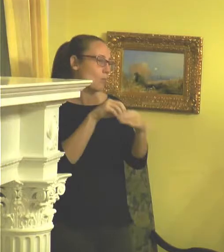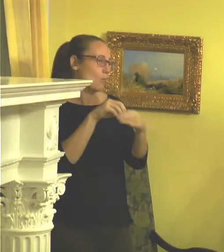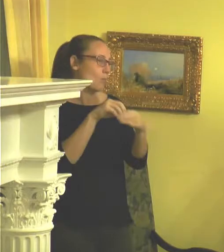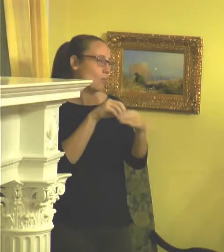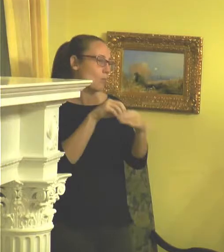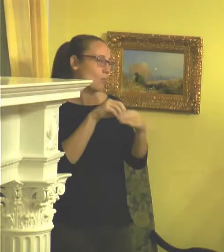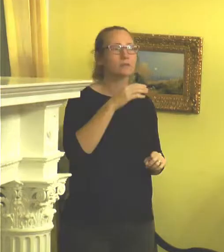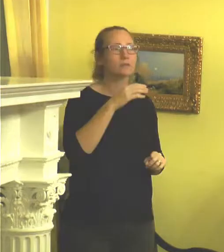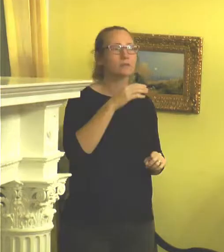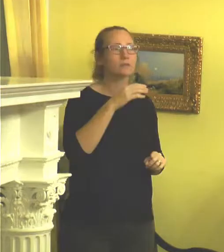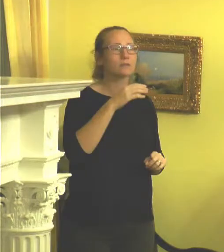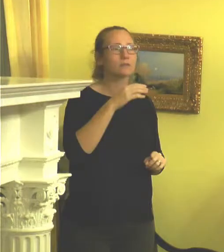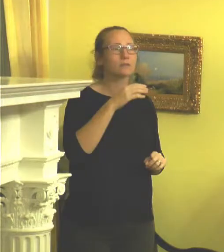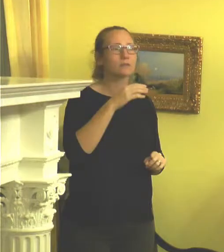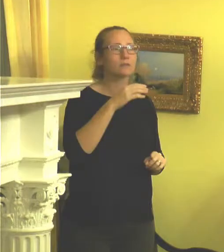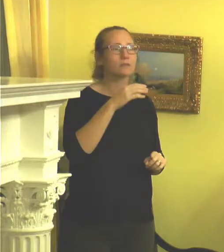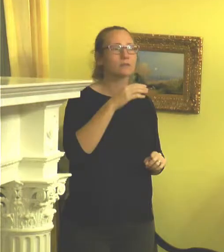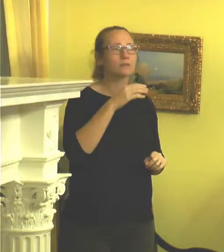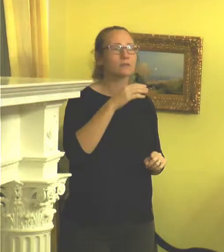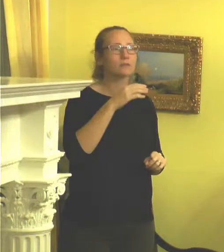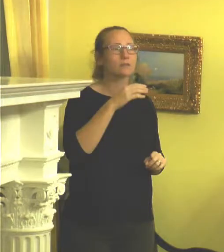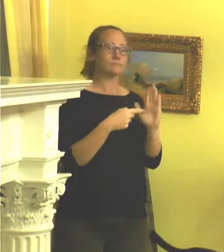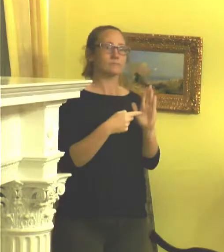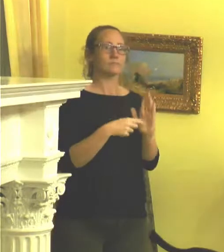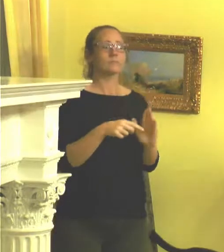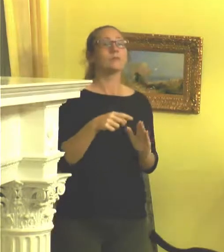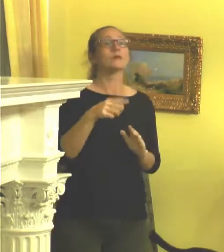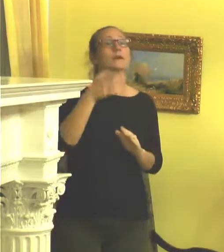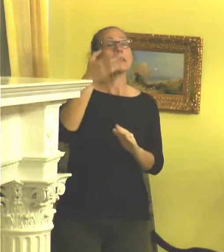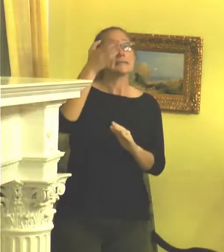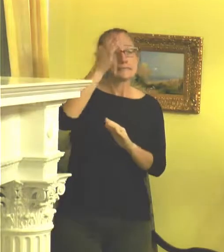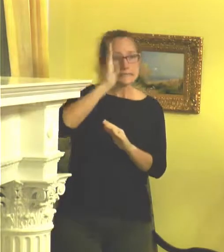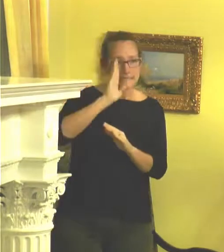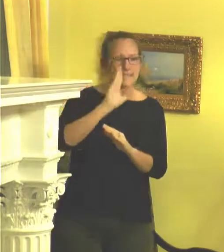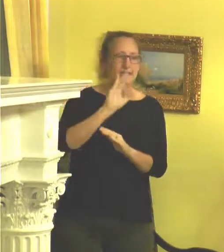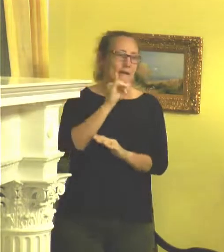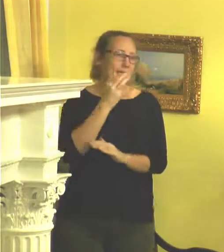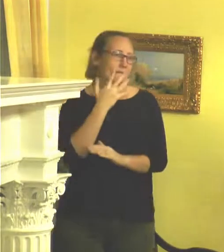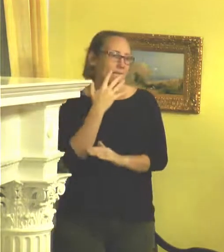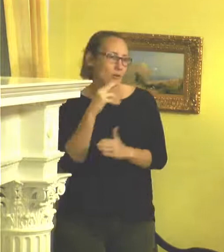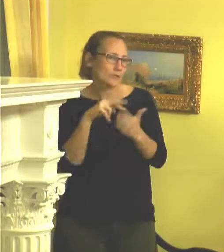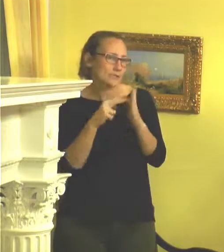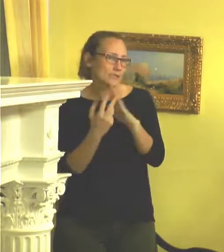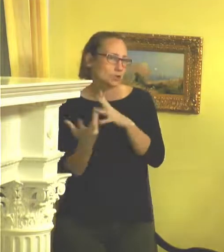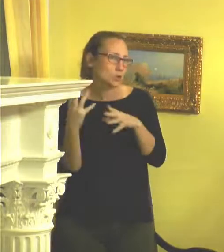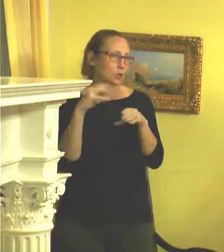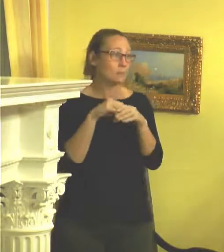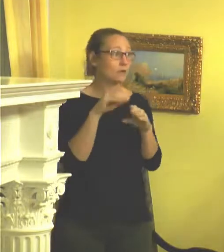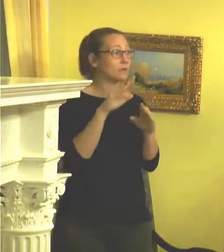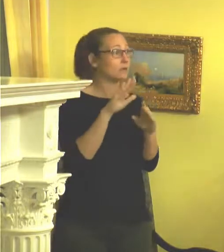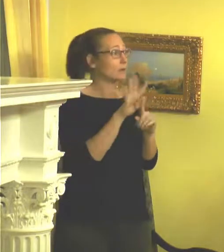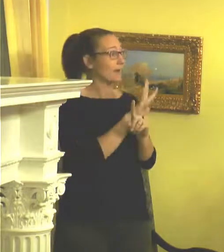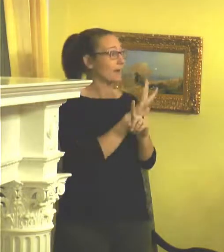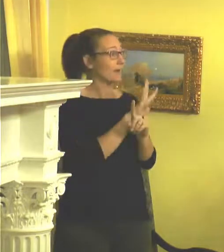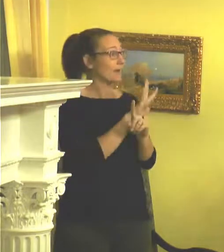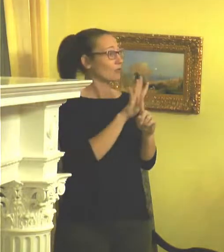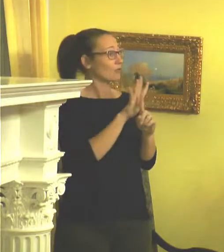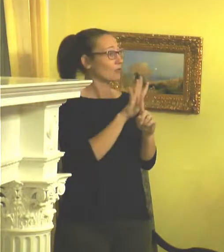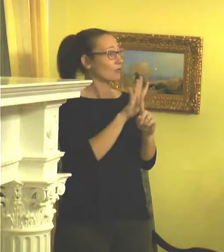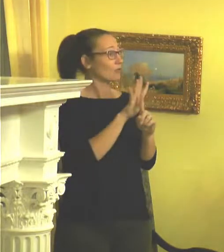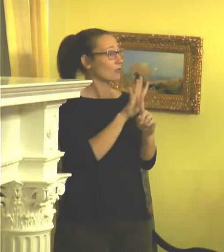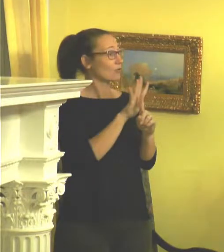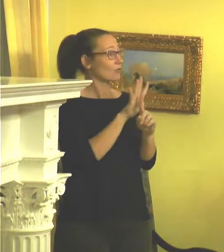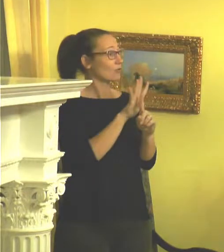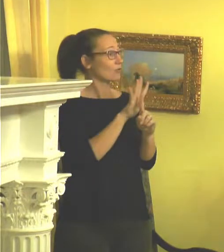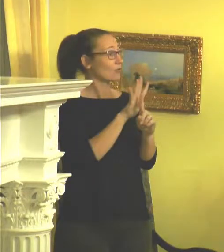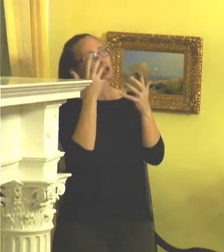little girl with the red, that was symbolic of a deity. That color. The paint, the background in the other one, it